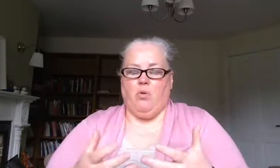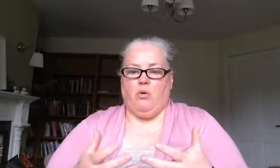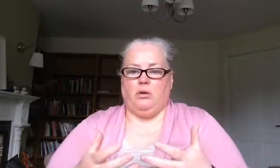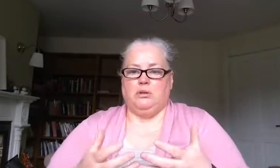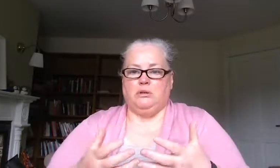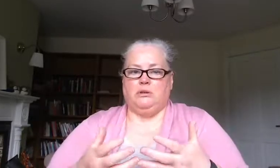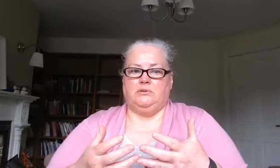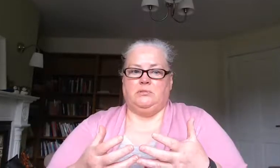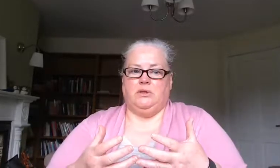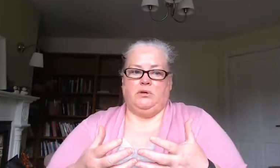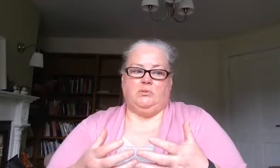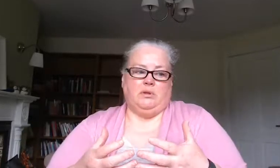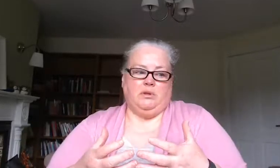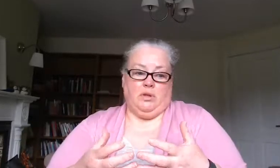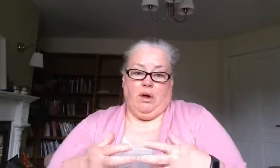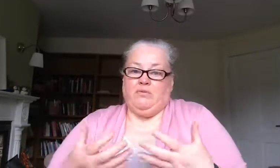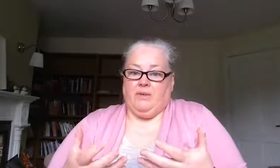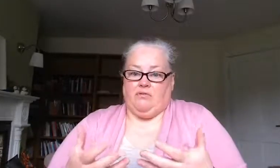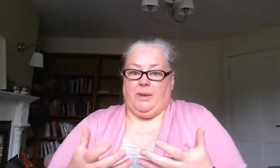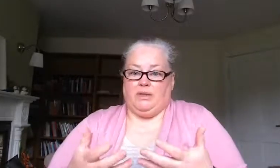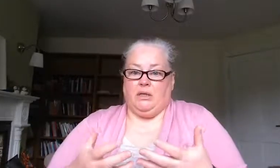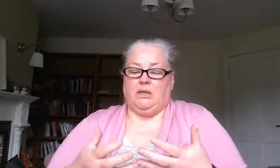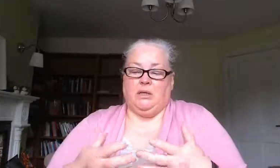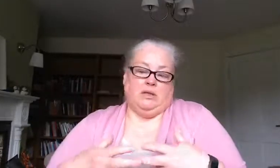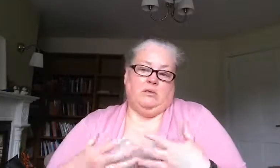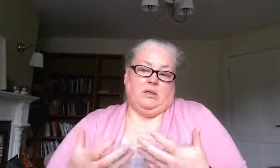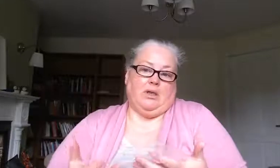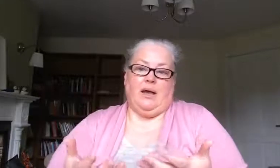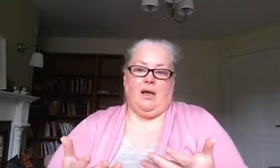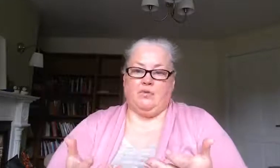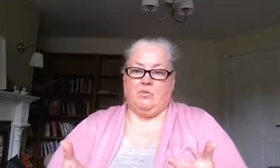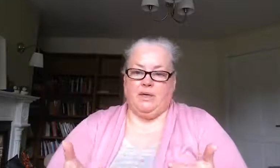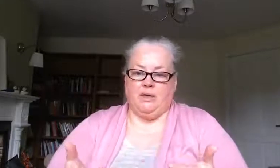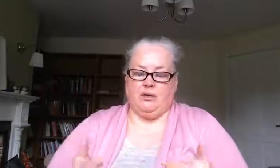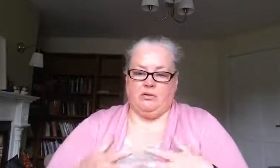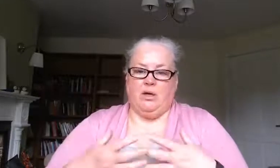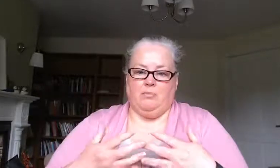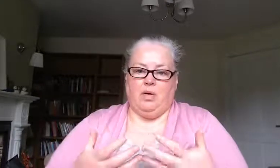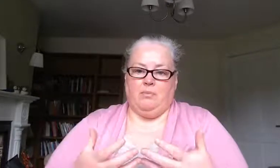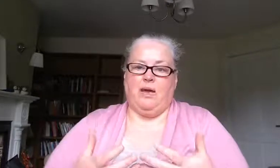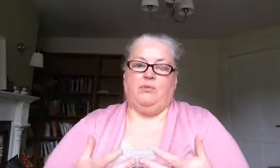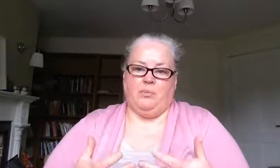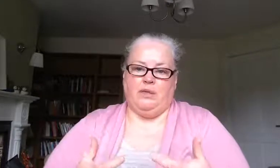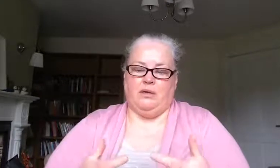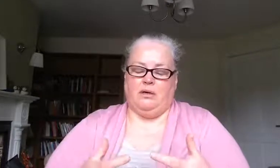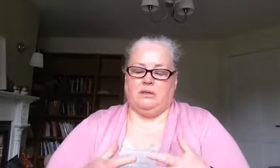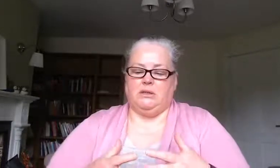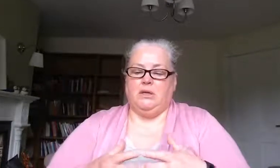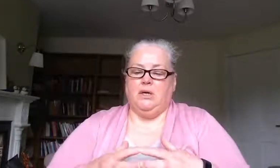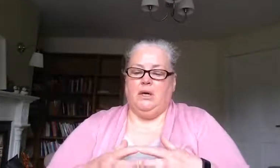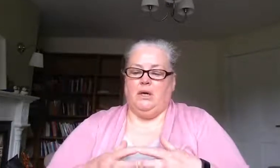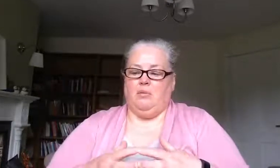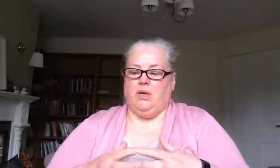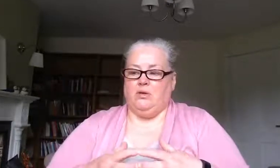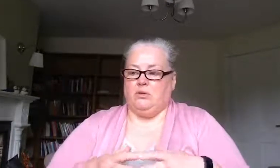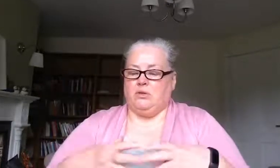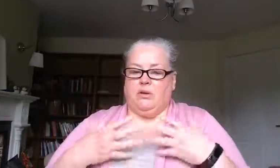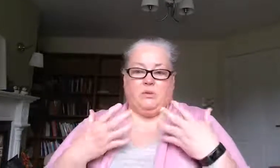you know you have the information and you can then have an opinion on it a better opinion on it um it also helps